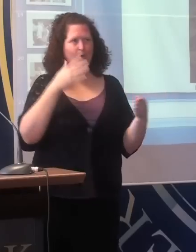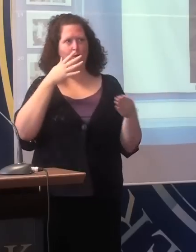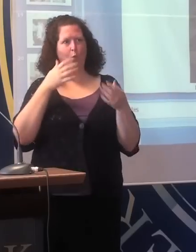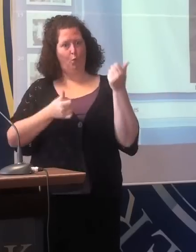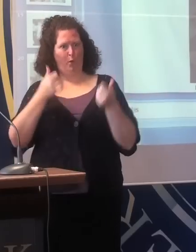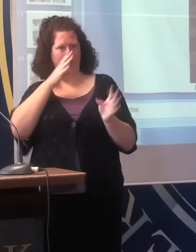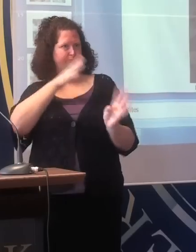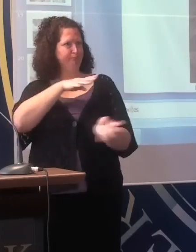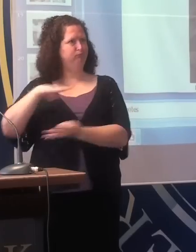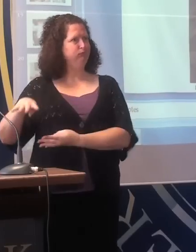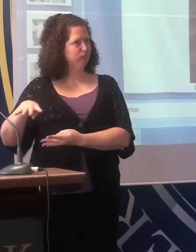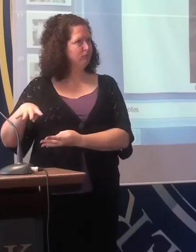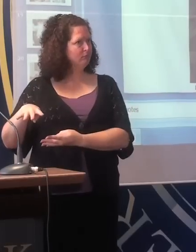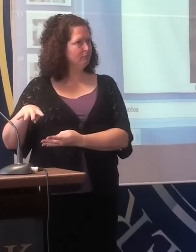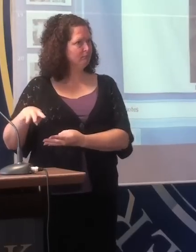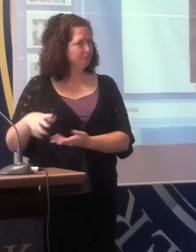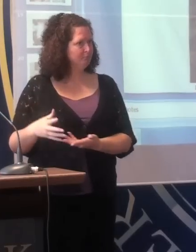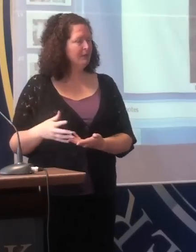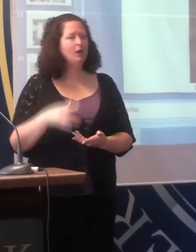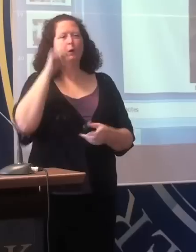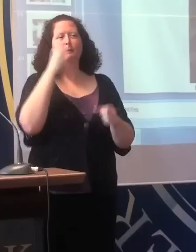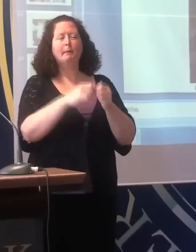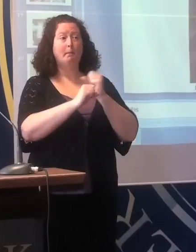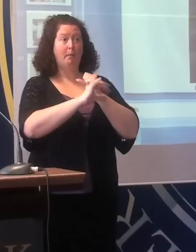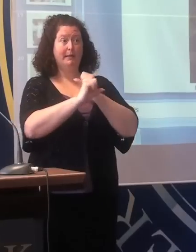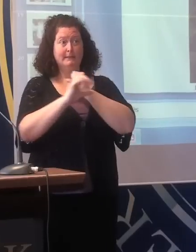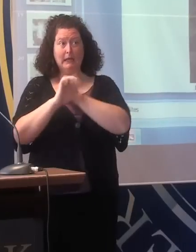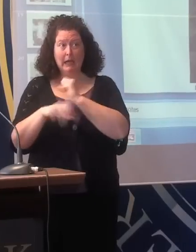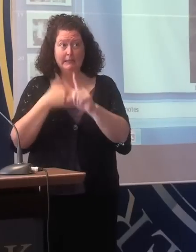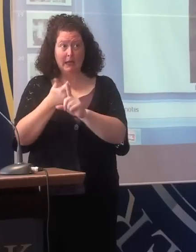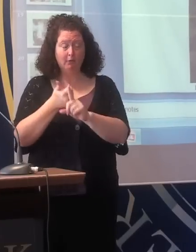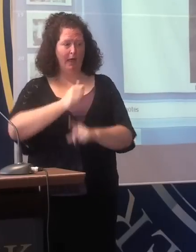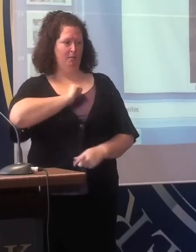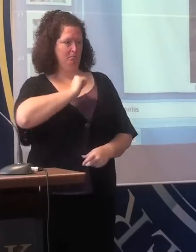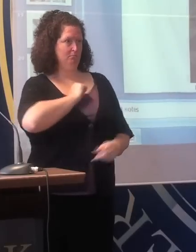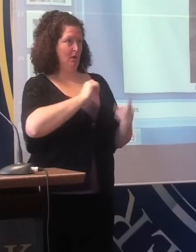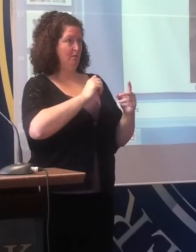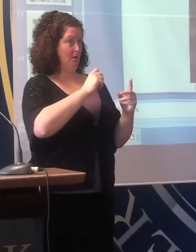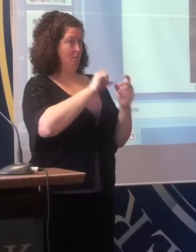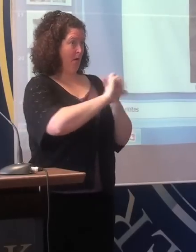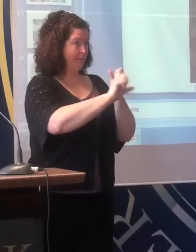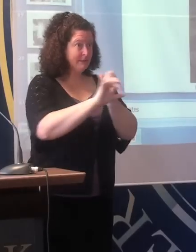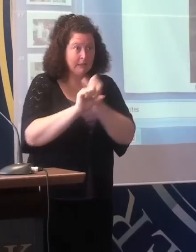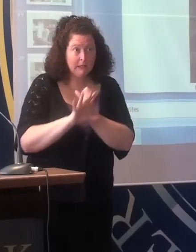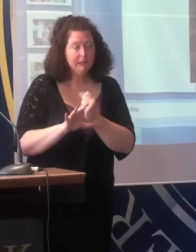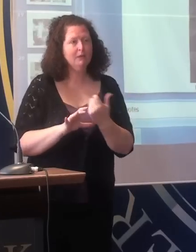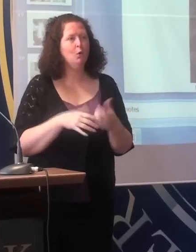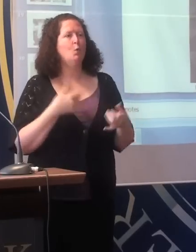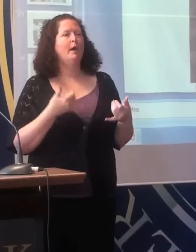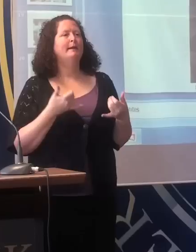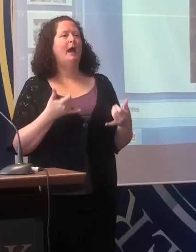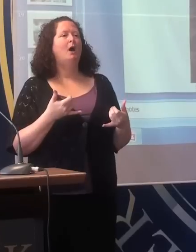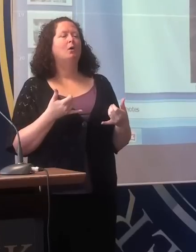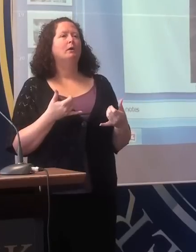to remember that publicity and self-publicity is at the moment playing